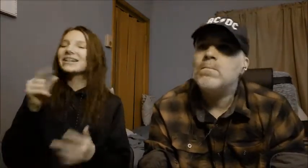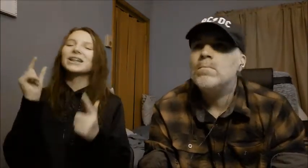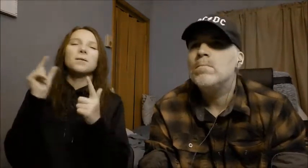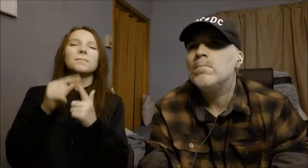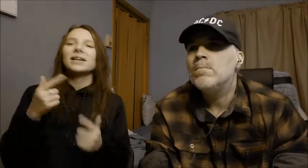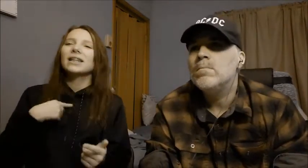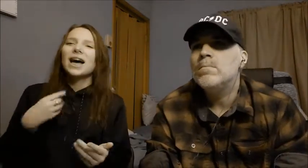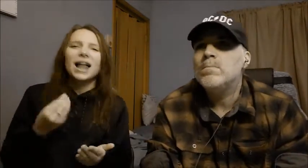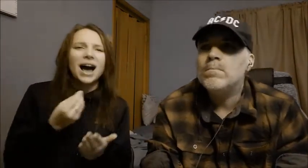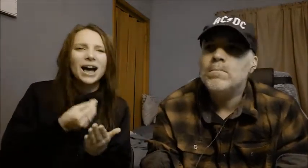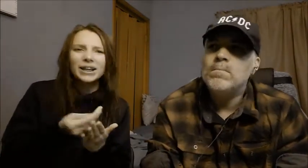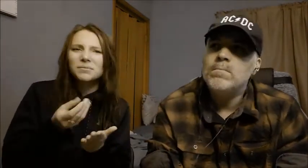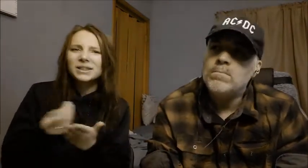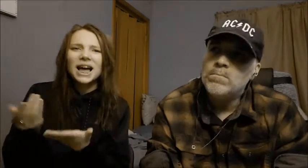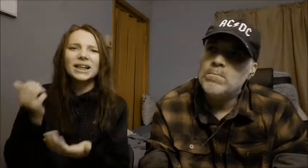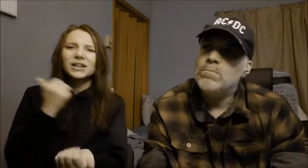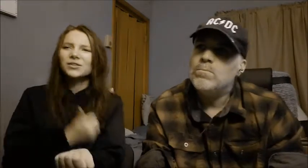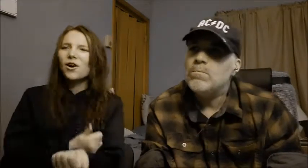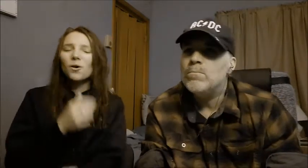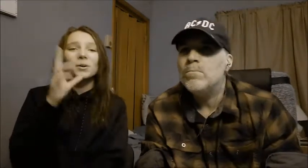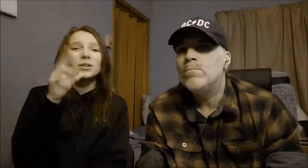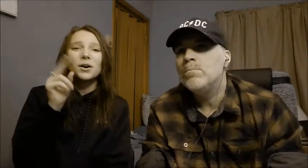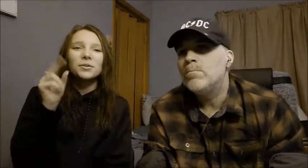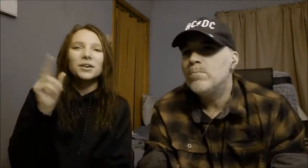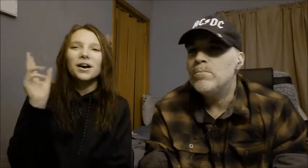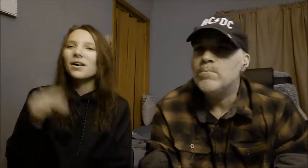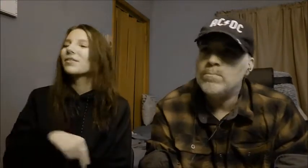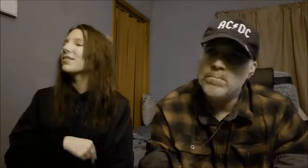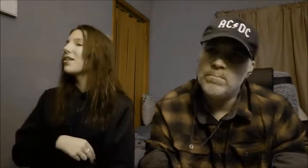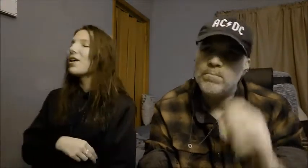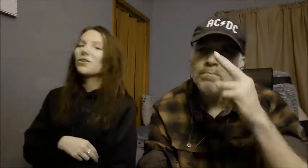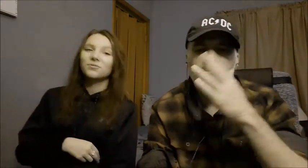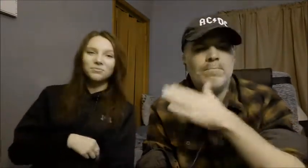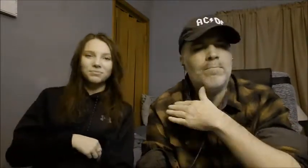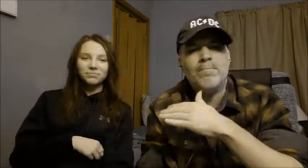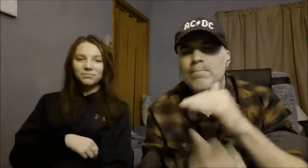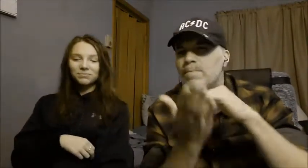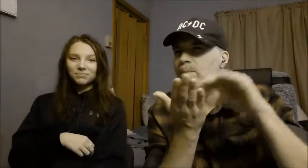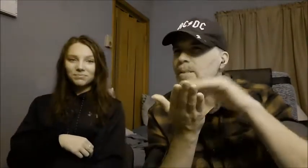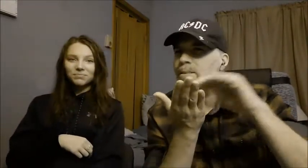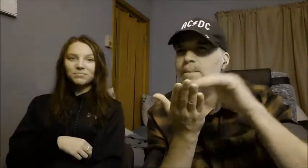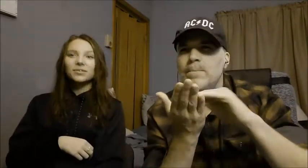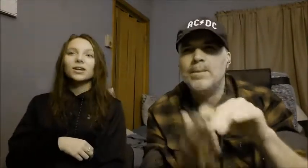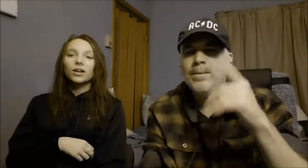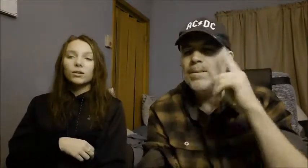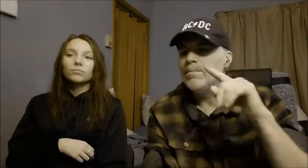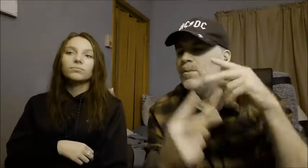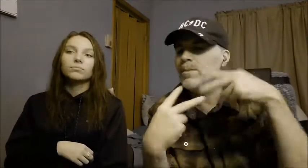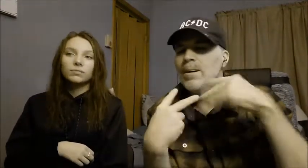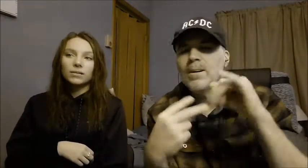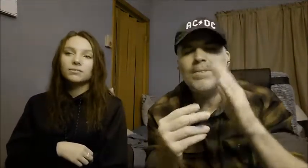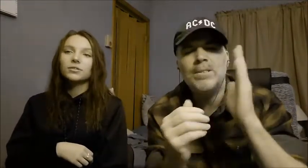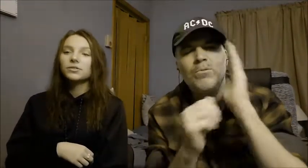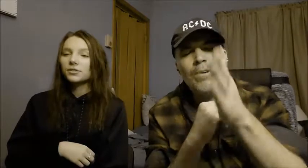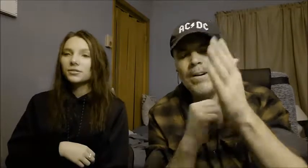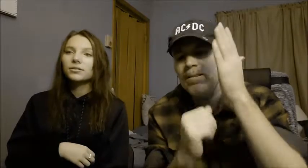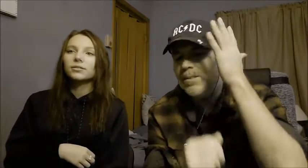doesn't mean that I'm a standin' dope, no, no, no Oh, my, forgive me for heavy street